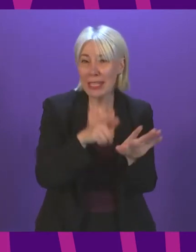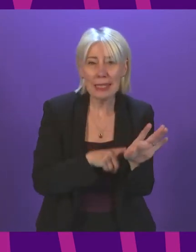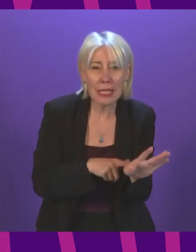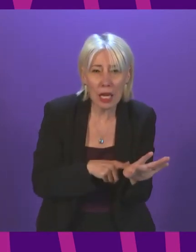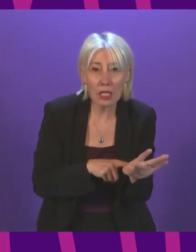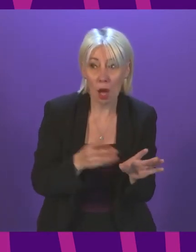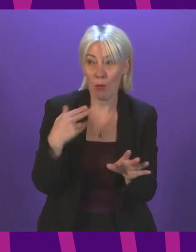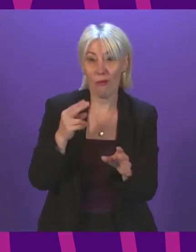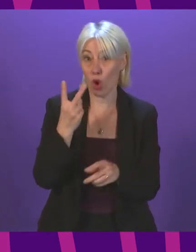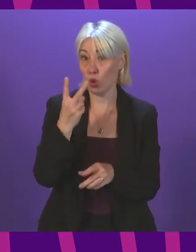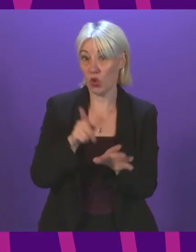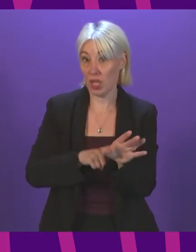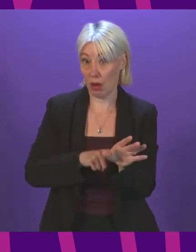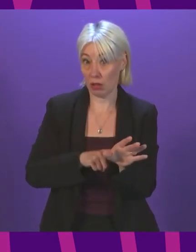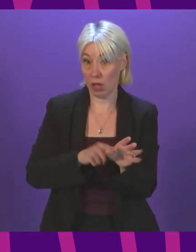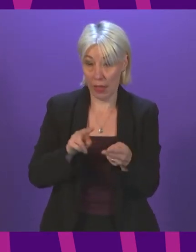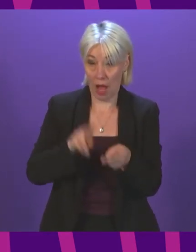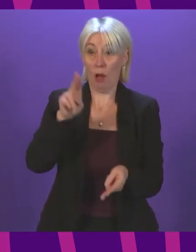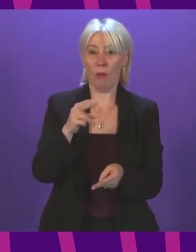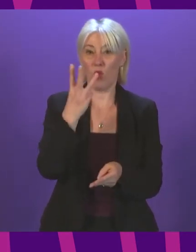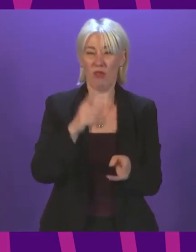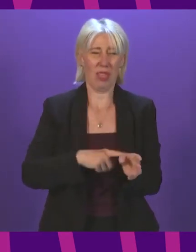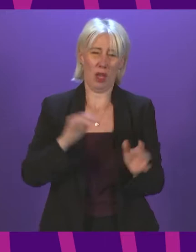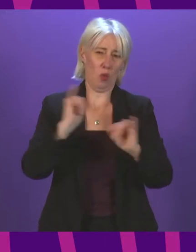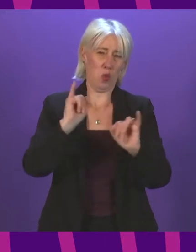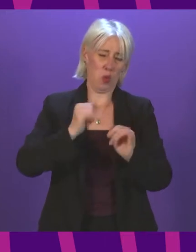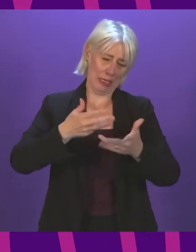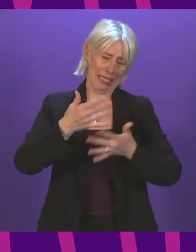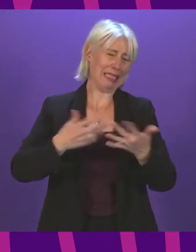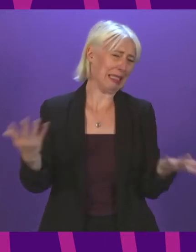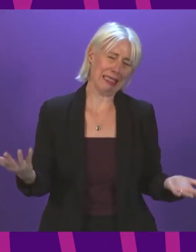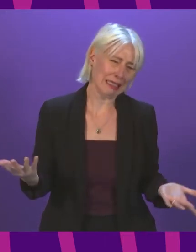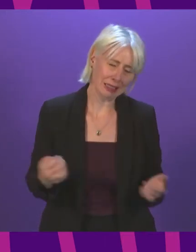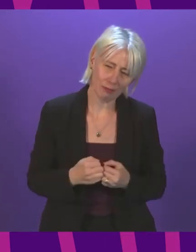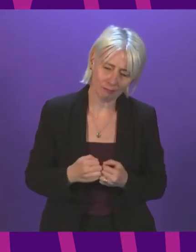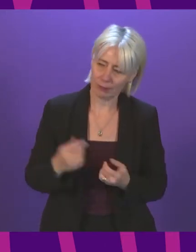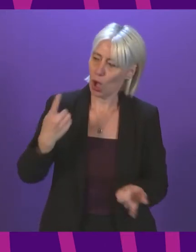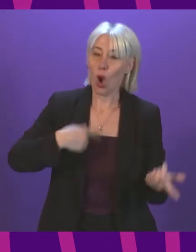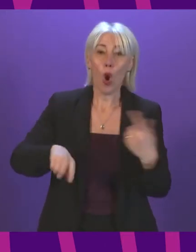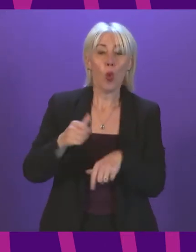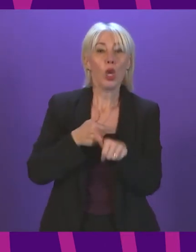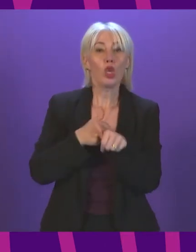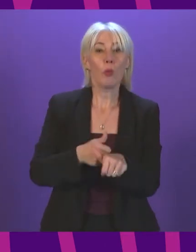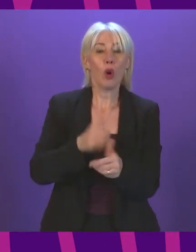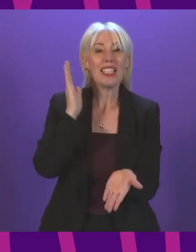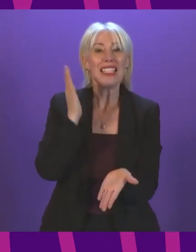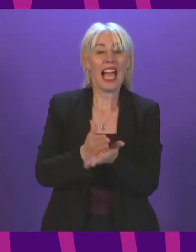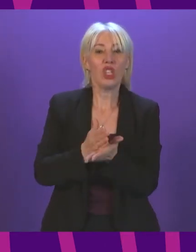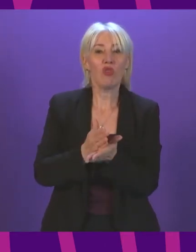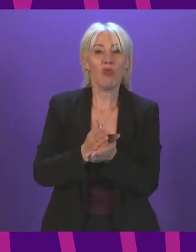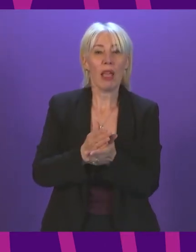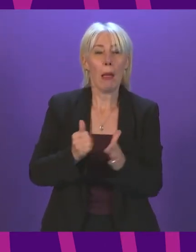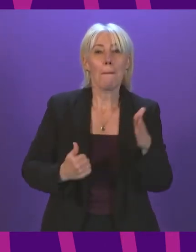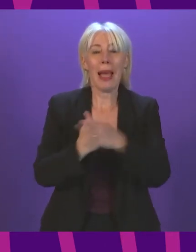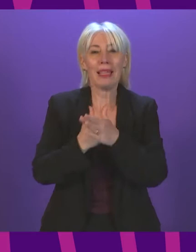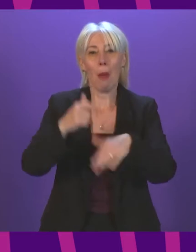That is up from two in just one year. It a shocking statistic. These benches support the introduction of a statutory maximum timescale